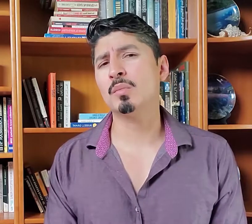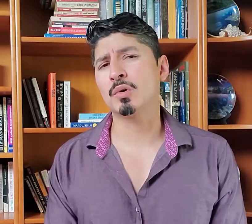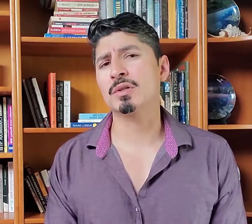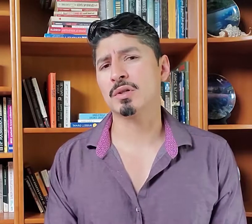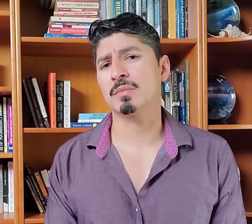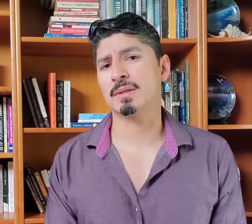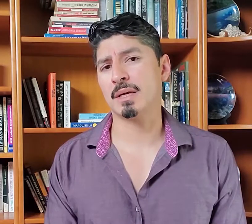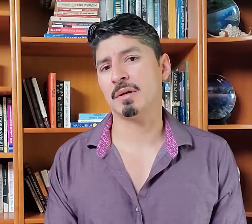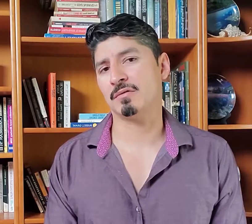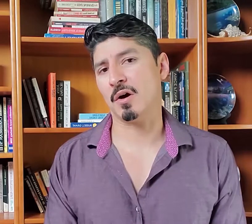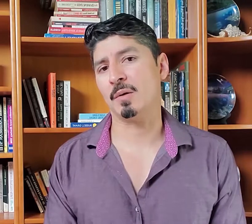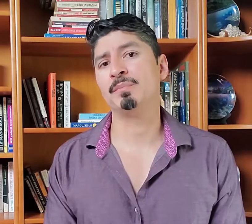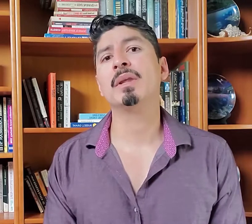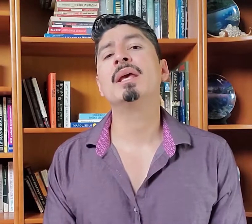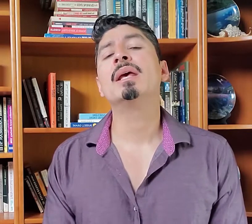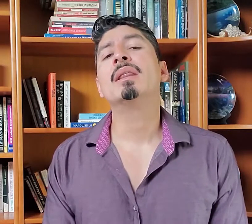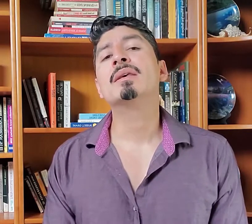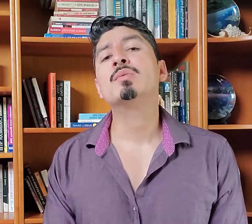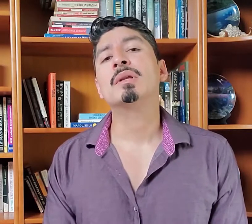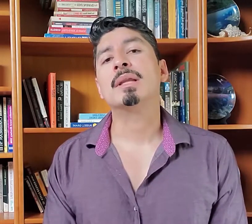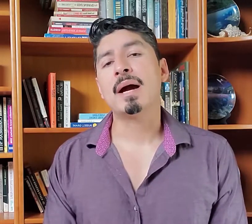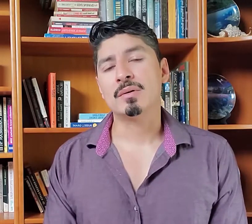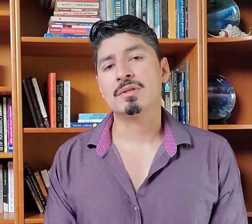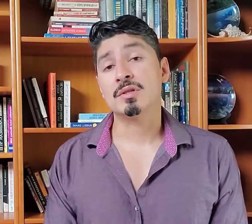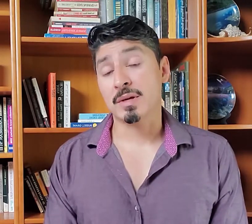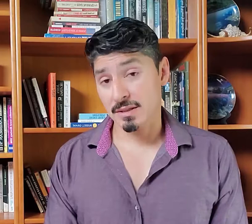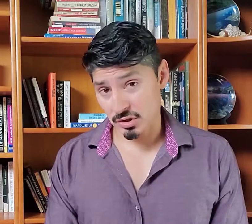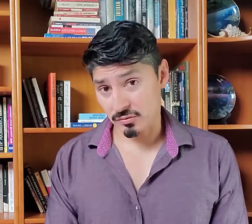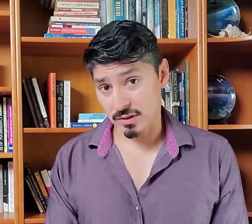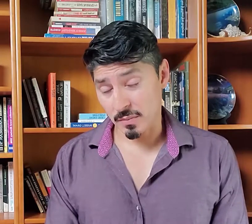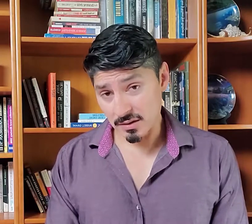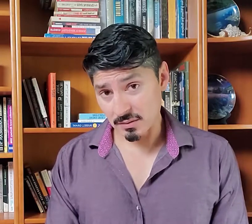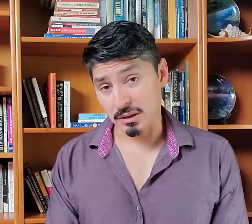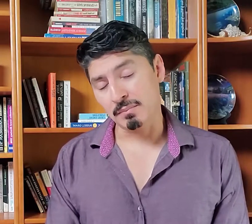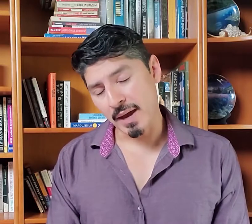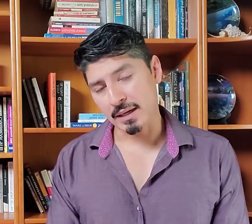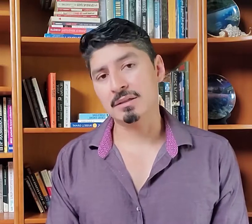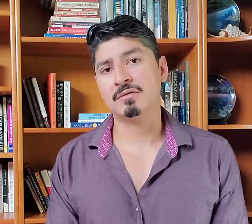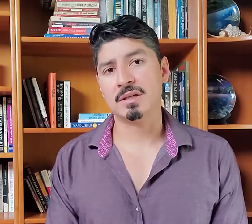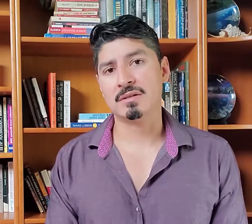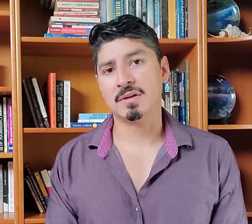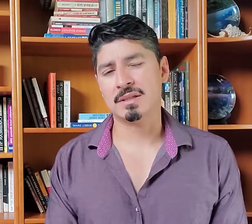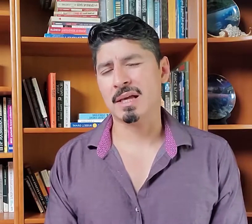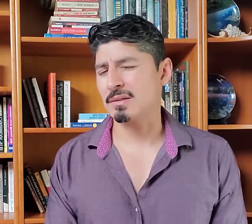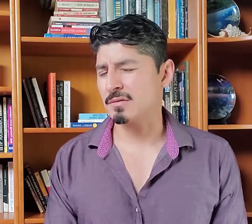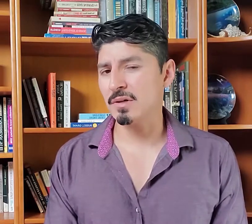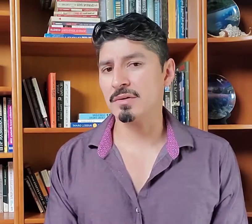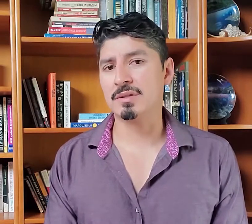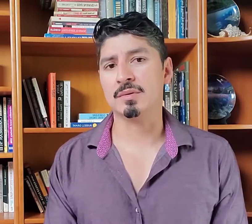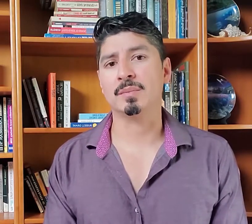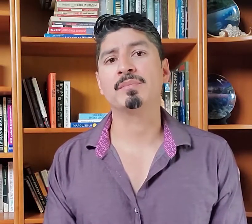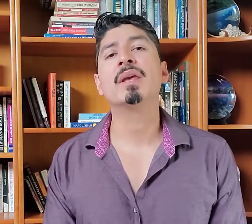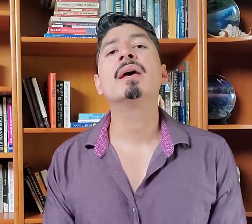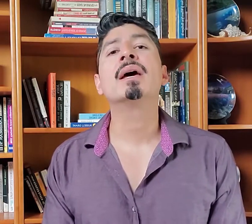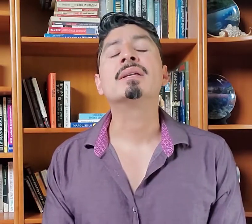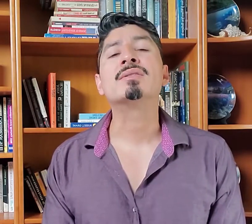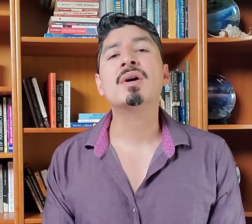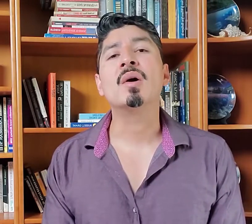more term this coming fall. This will allow us to transition responsibly back to face-to-face classes very soon. And so,